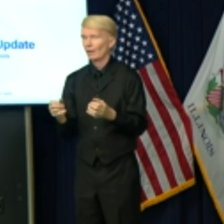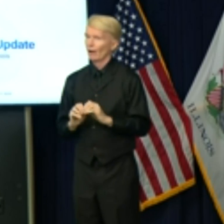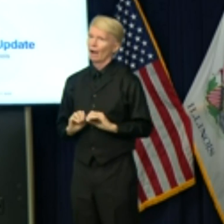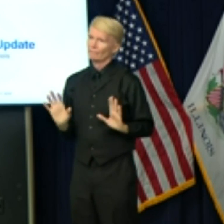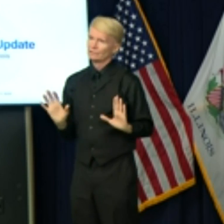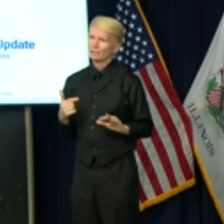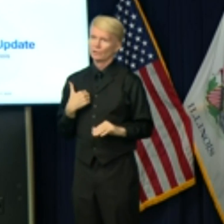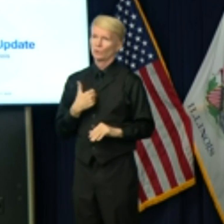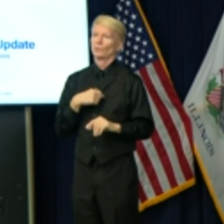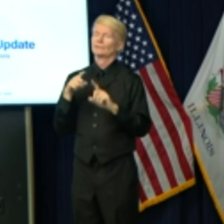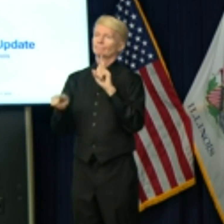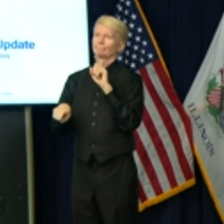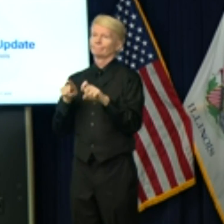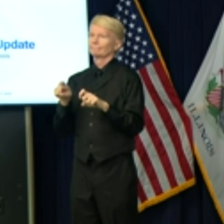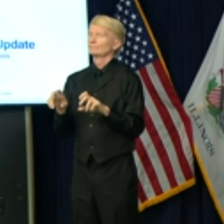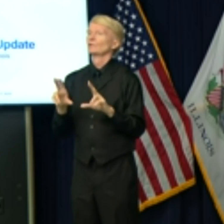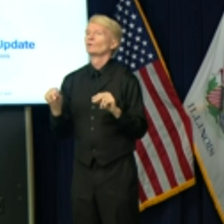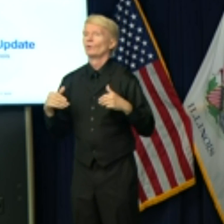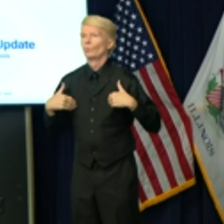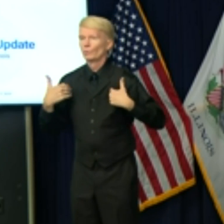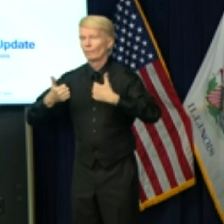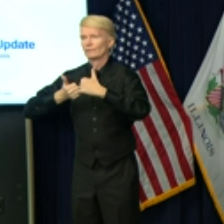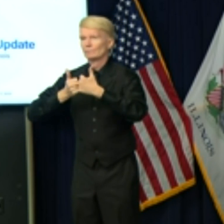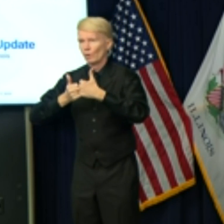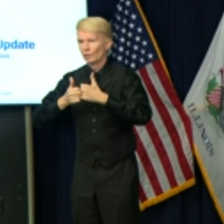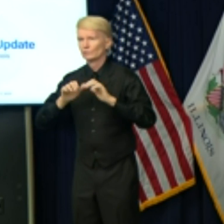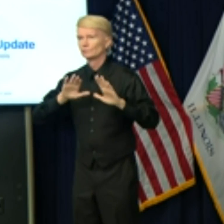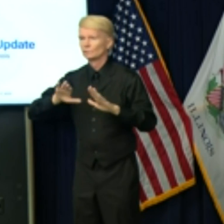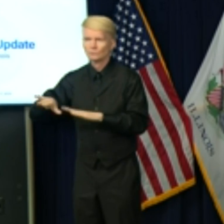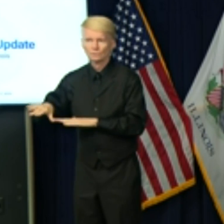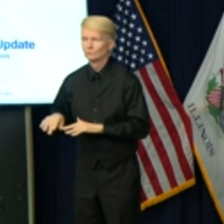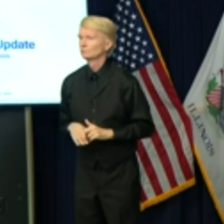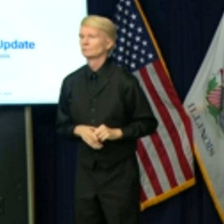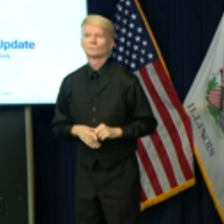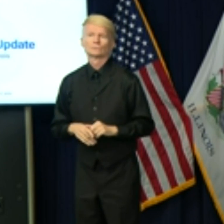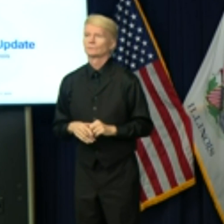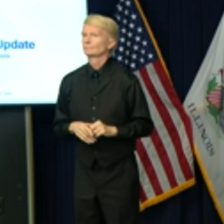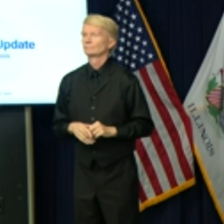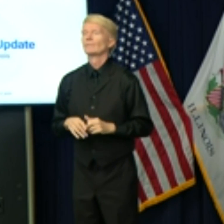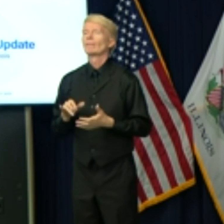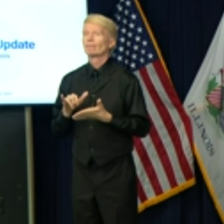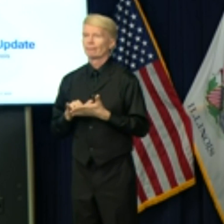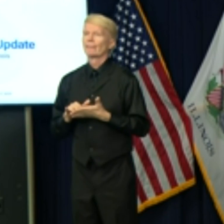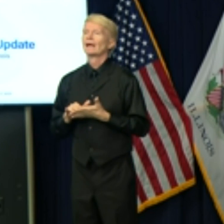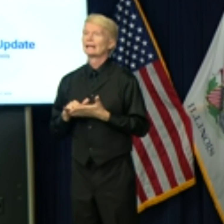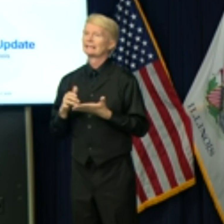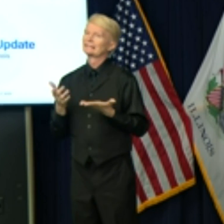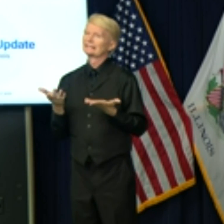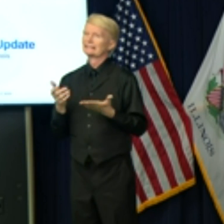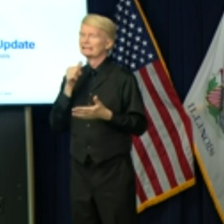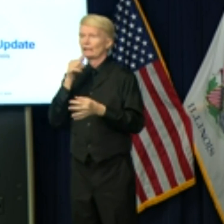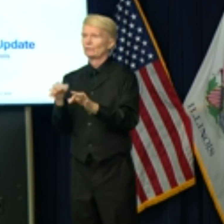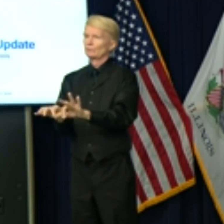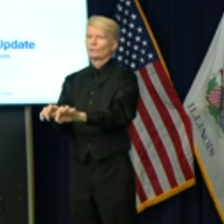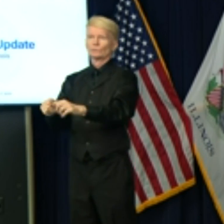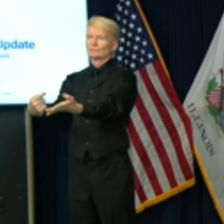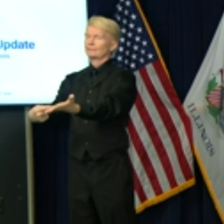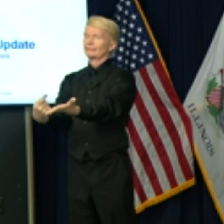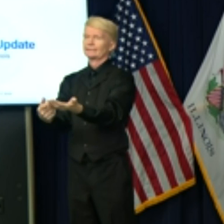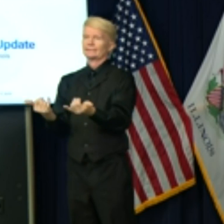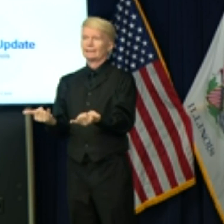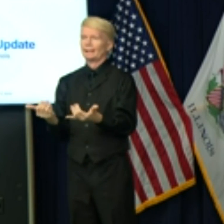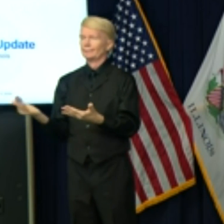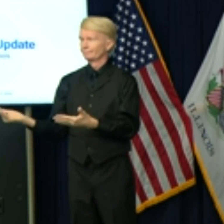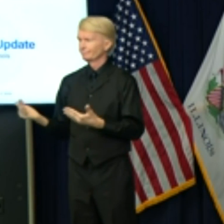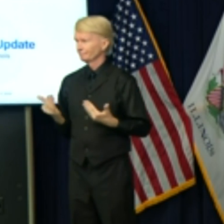people not to have youth sports operating in any significant fashion, so I think that's probably moot at this point. Joel Ebert